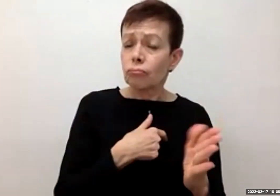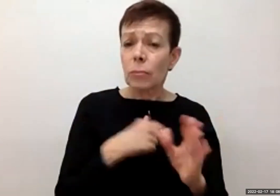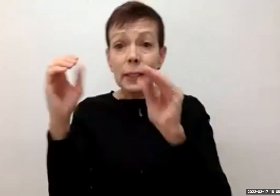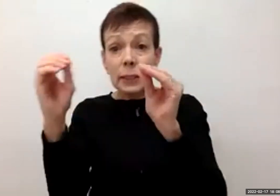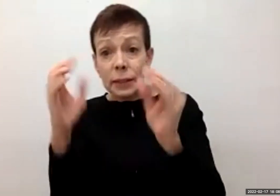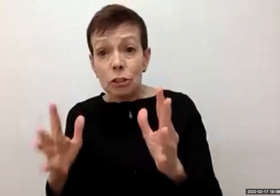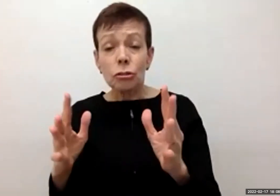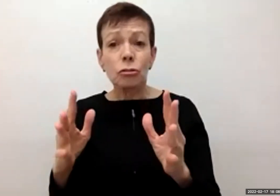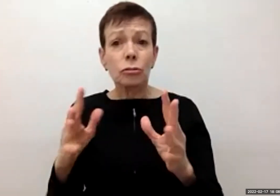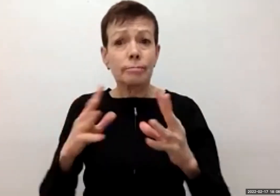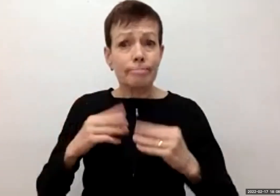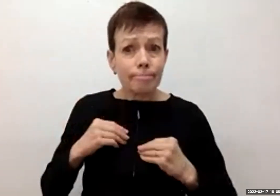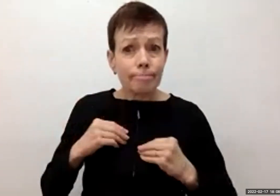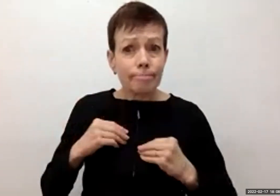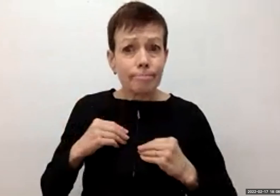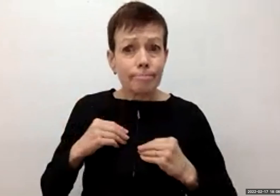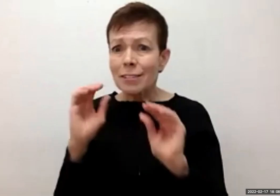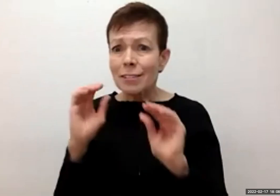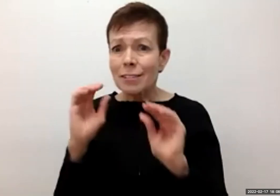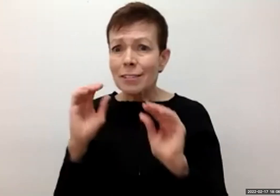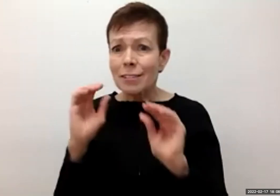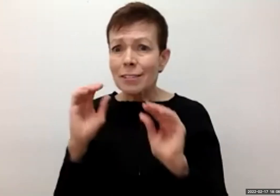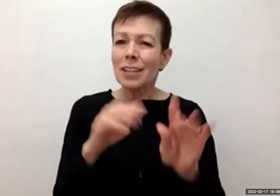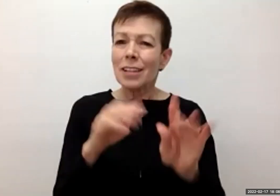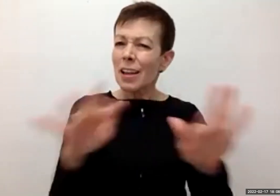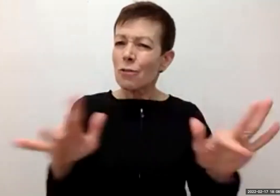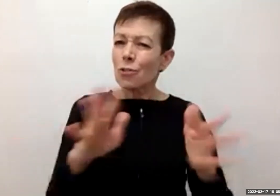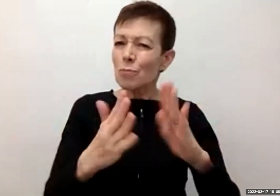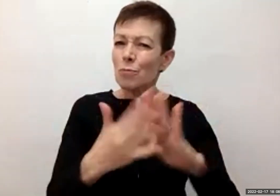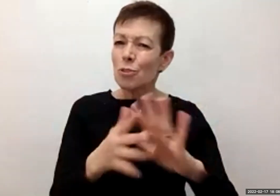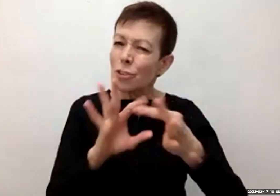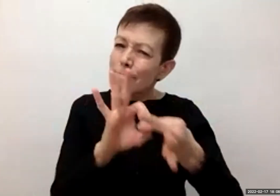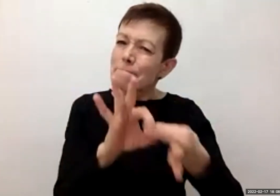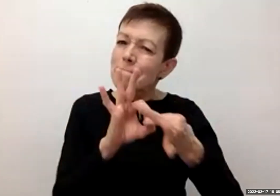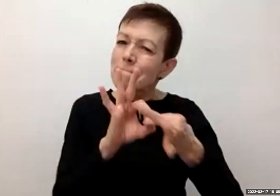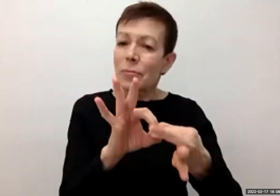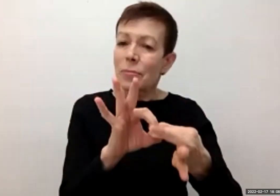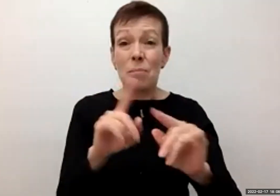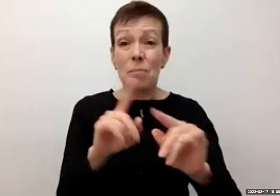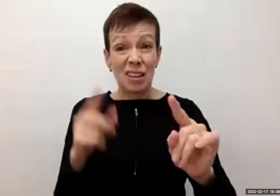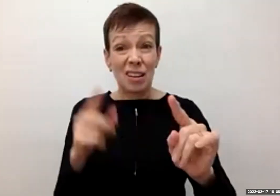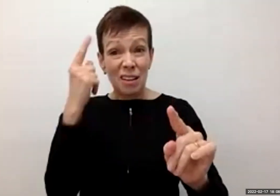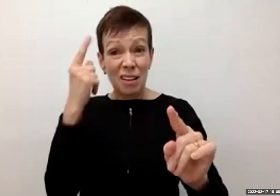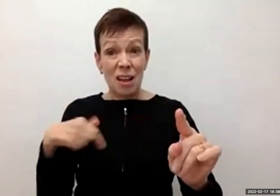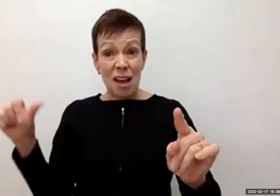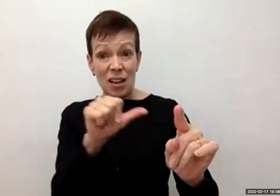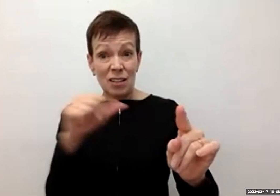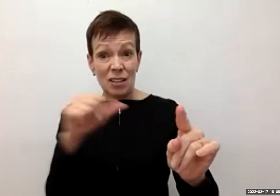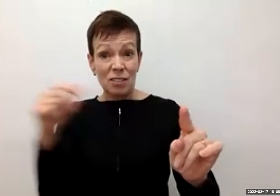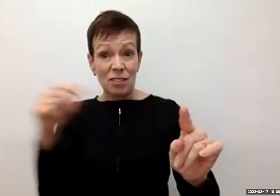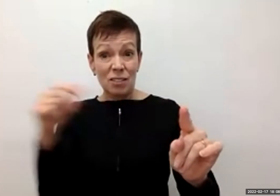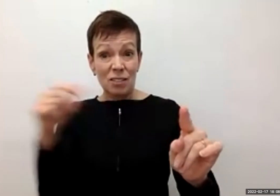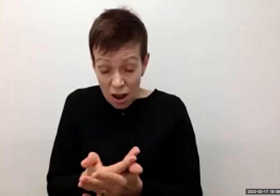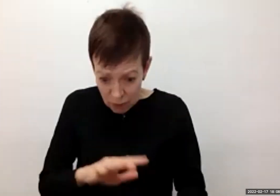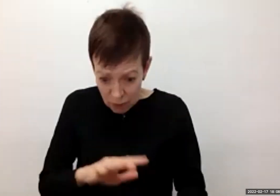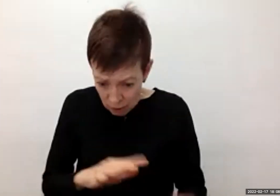made us feel like we belong. But our introduction to Canada set the precedent that we were not welcome, and that we had in